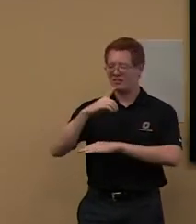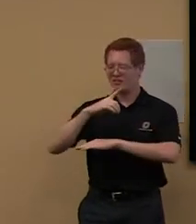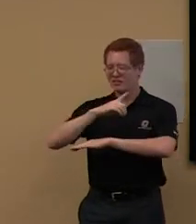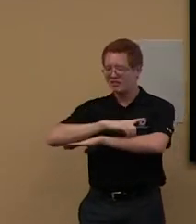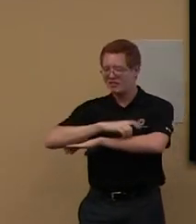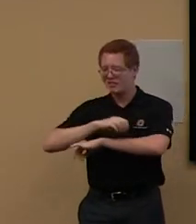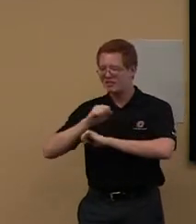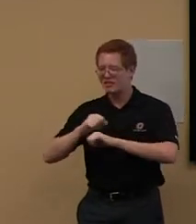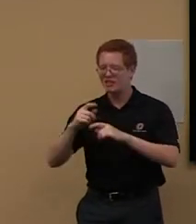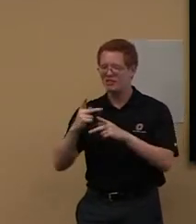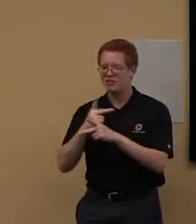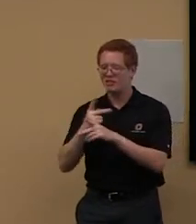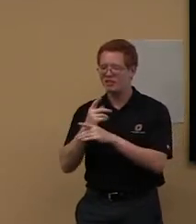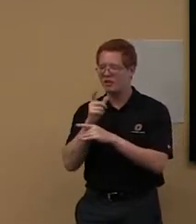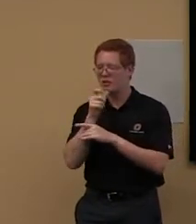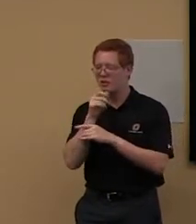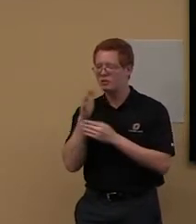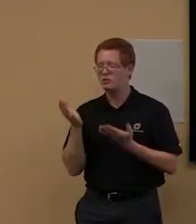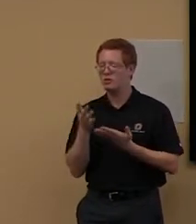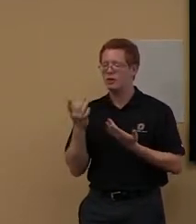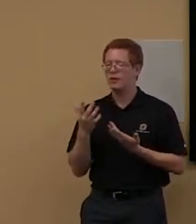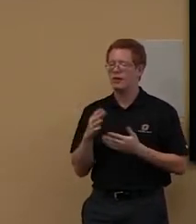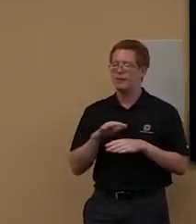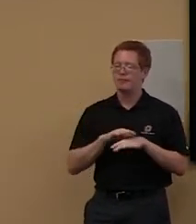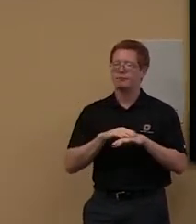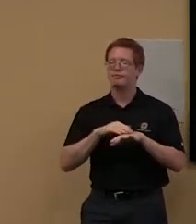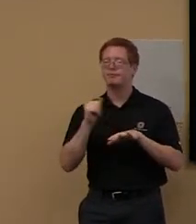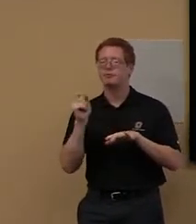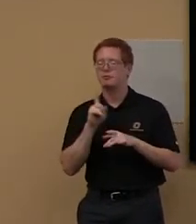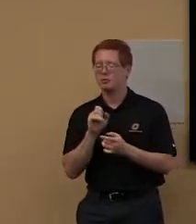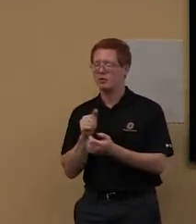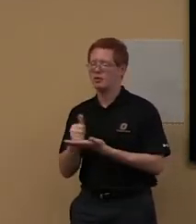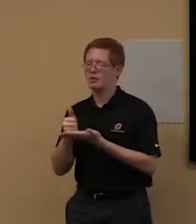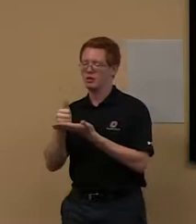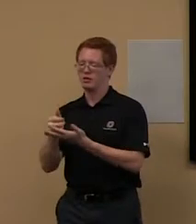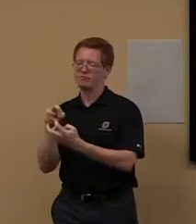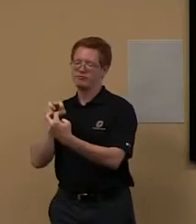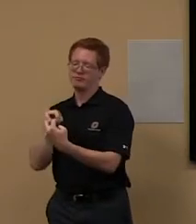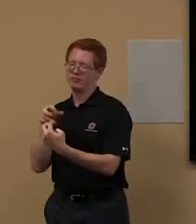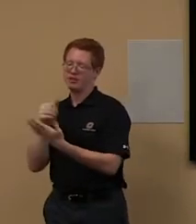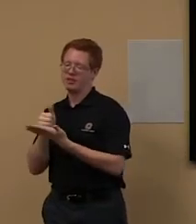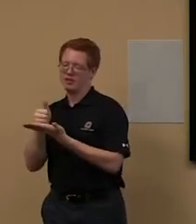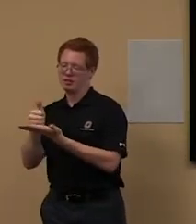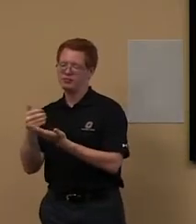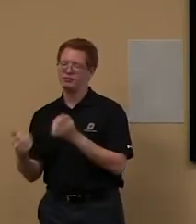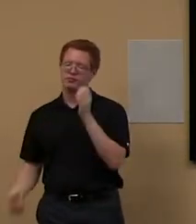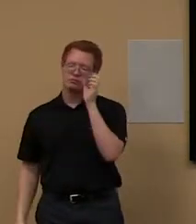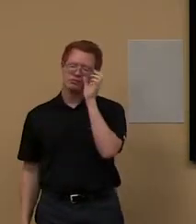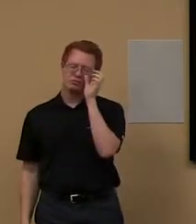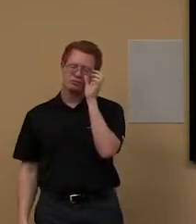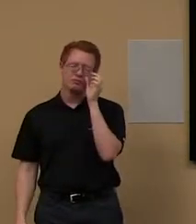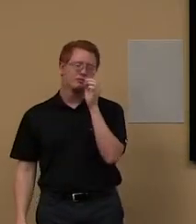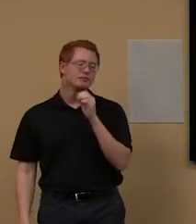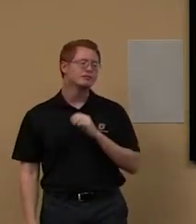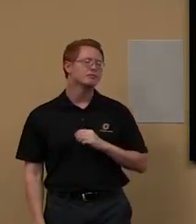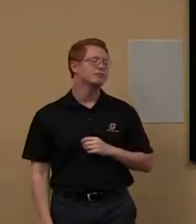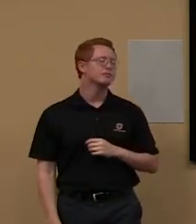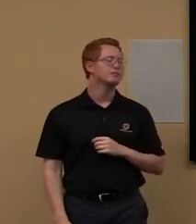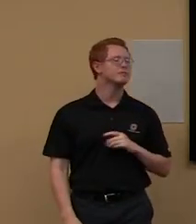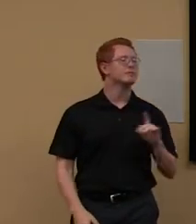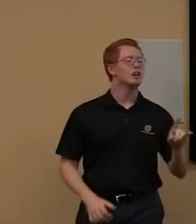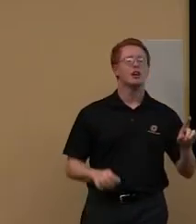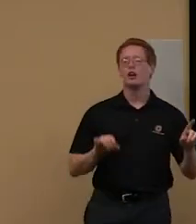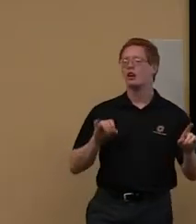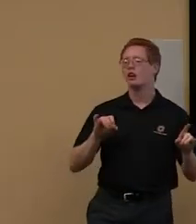you can do. And it's just Monday through Friday, 9 to 5 usually? Usually, yeah, usually. Um, but if you, um, or